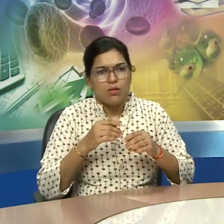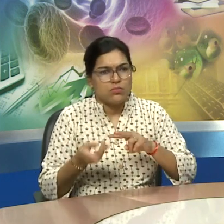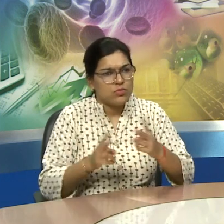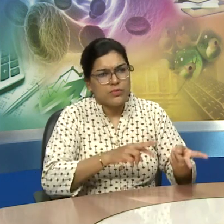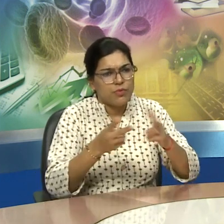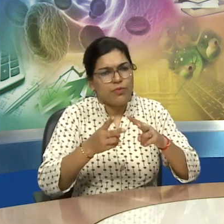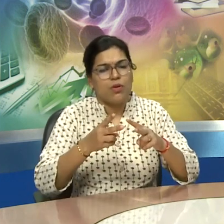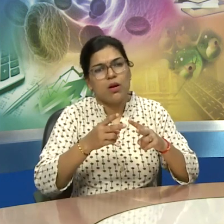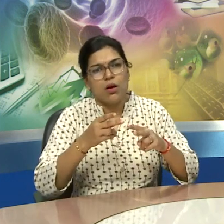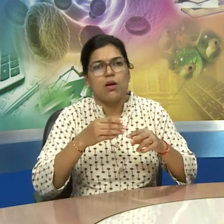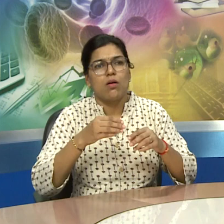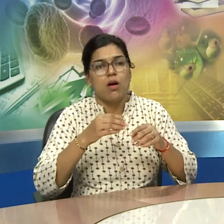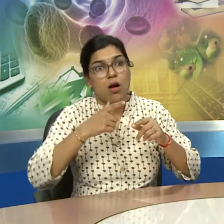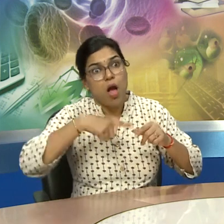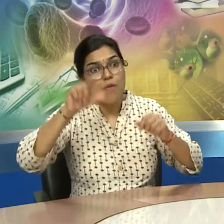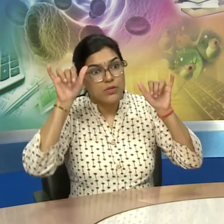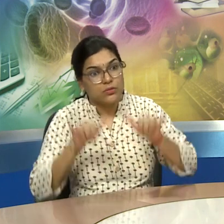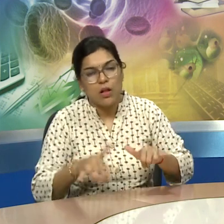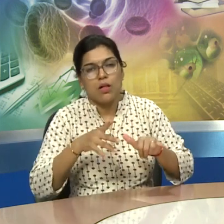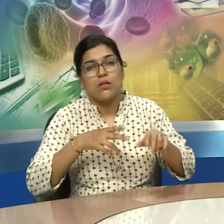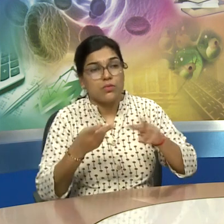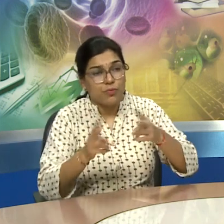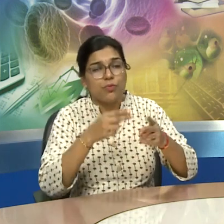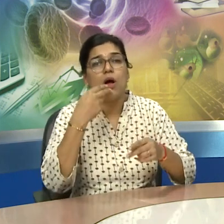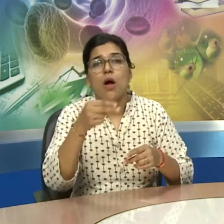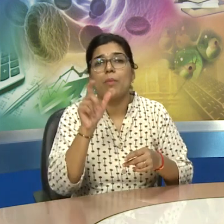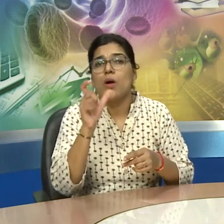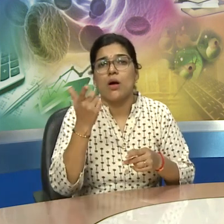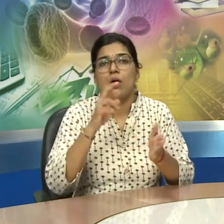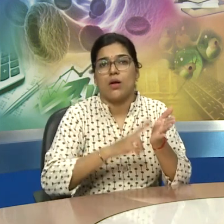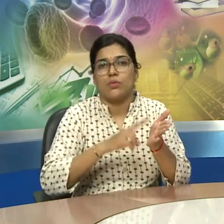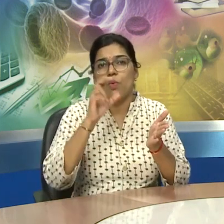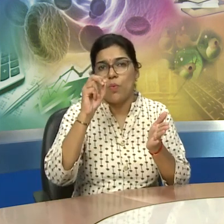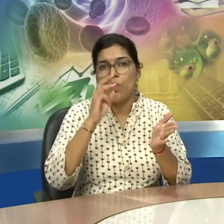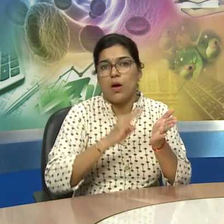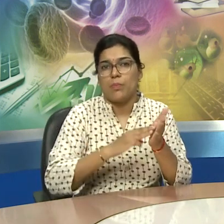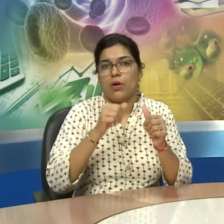as nomads they roamed large and distant areas